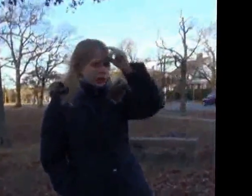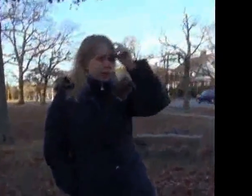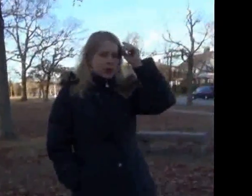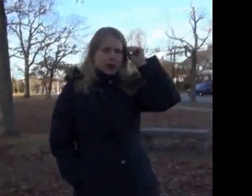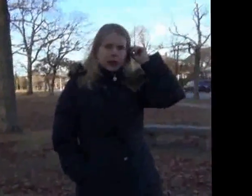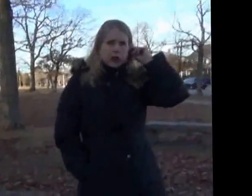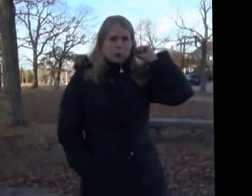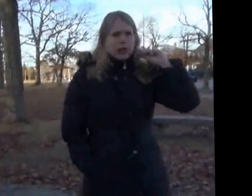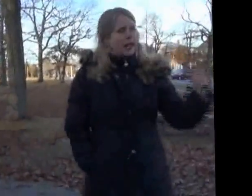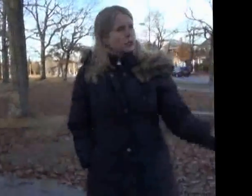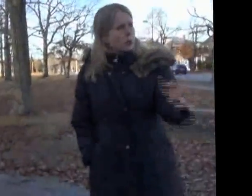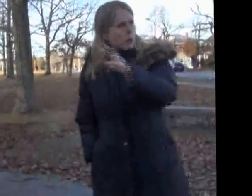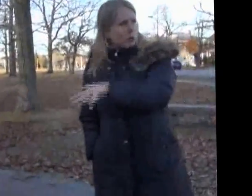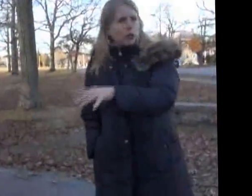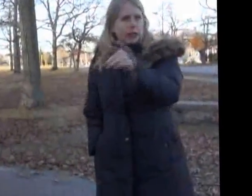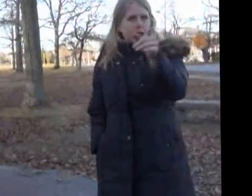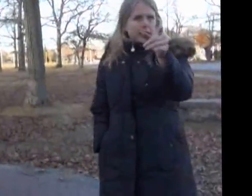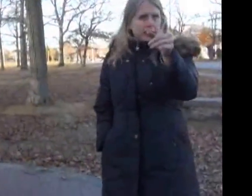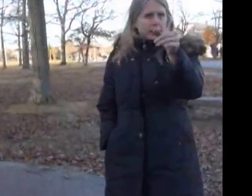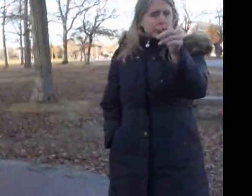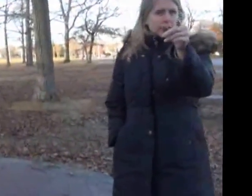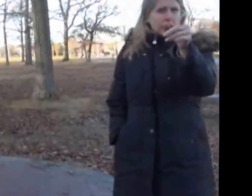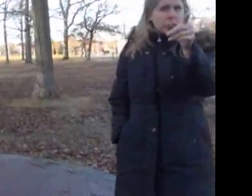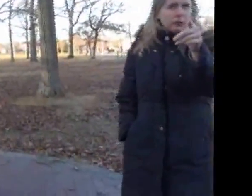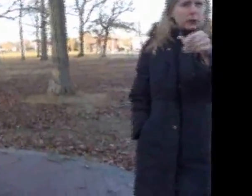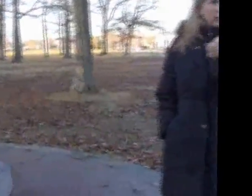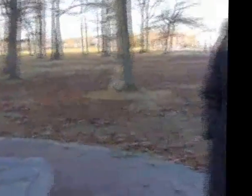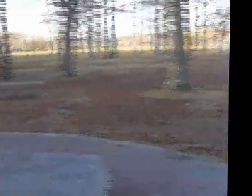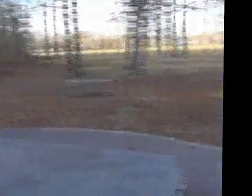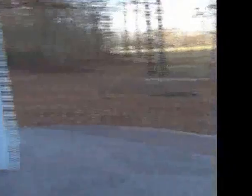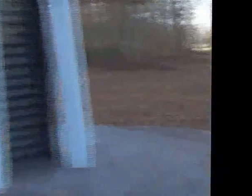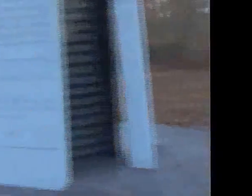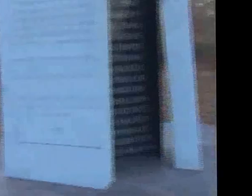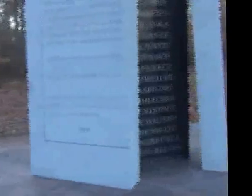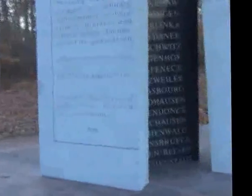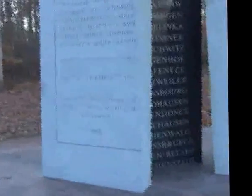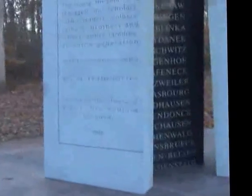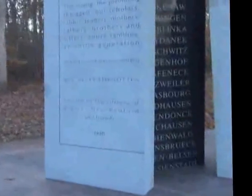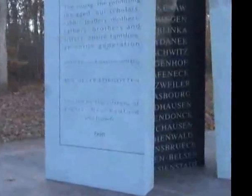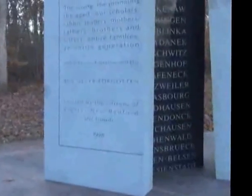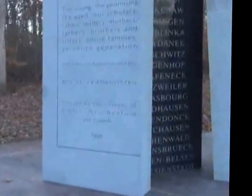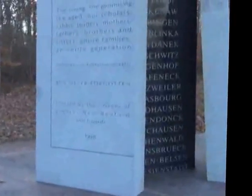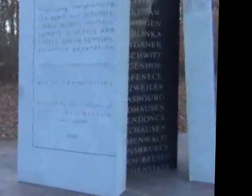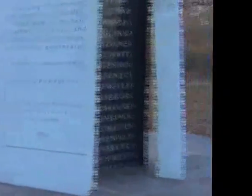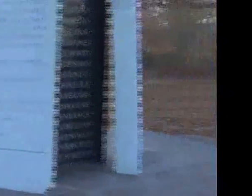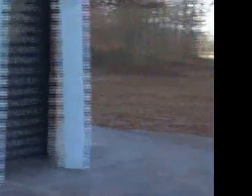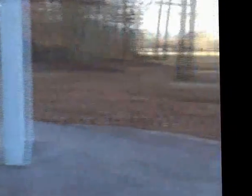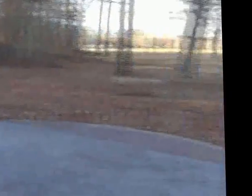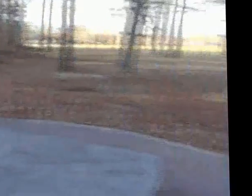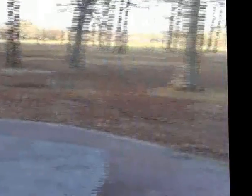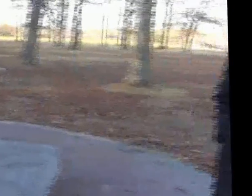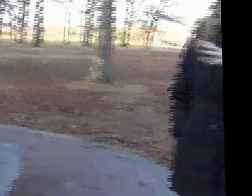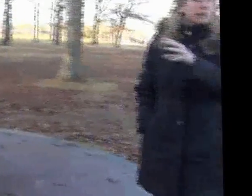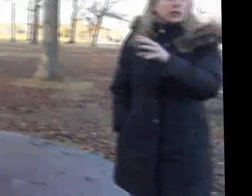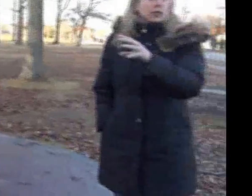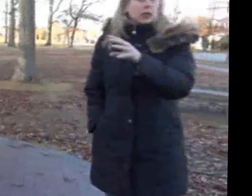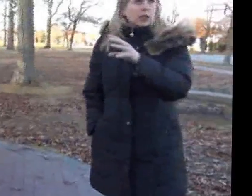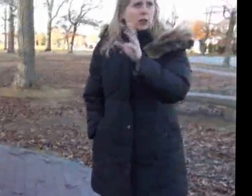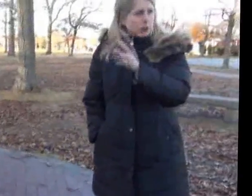right? But as we were putting, and I think this is somebody maybe from your class, as we were putting the